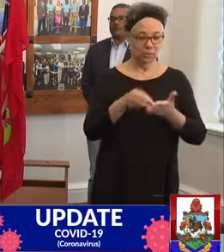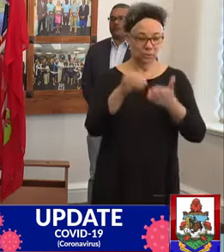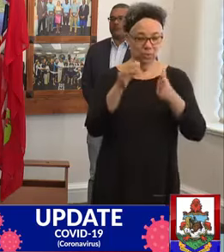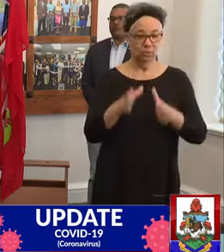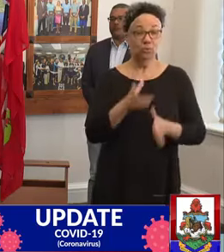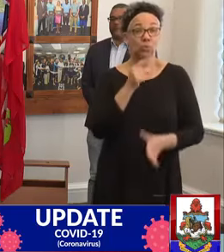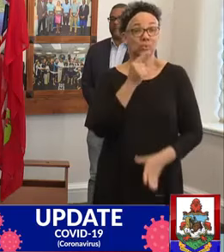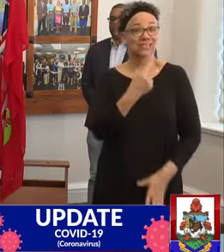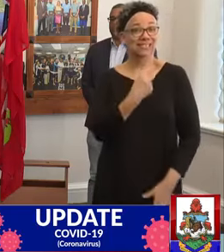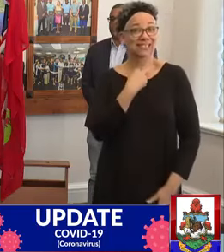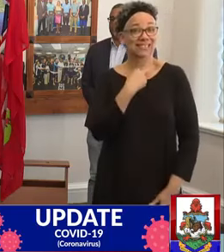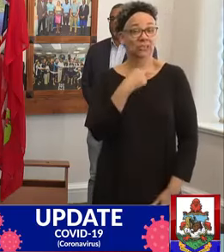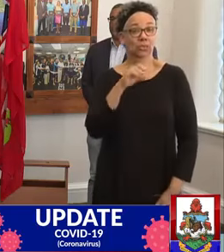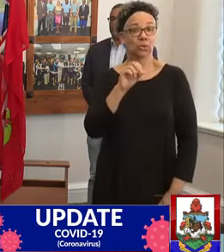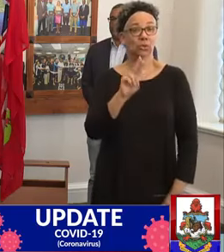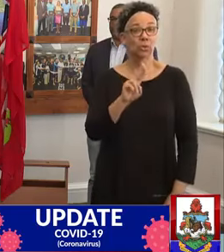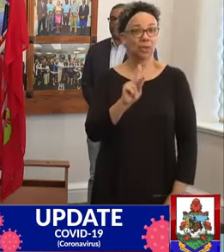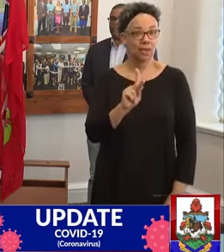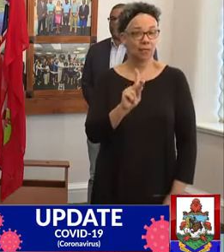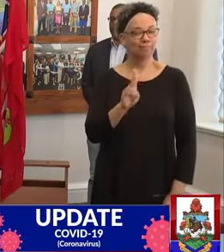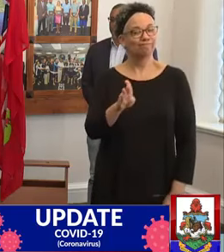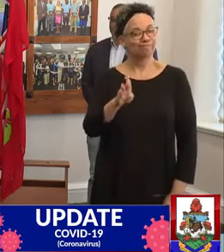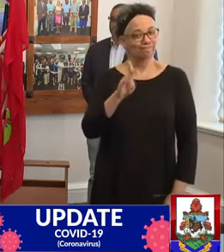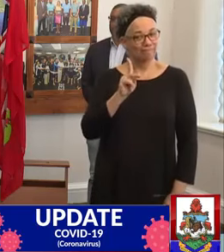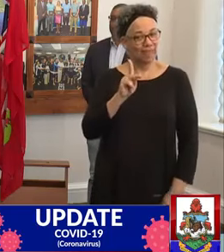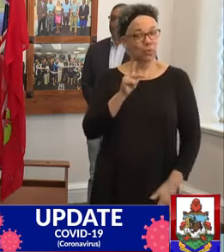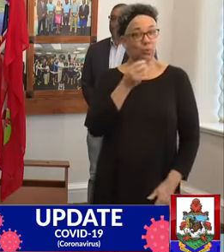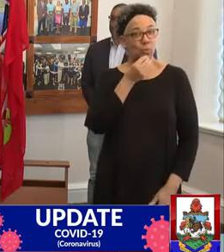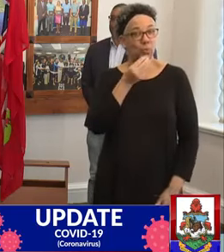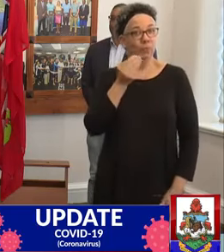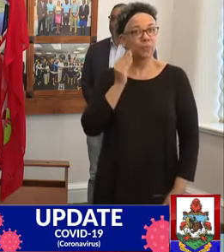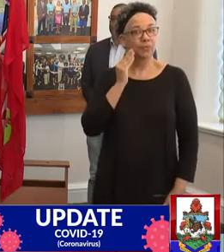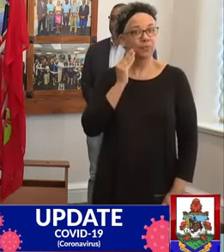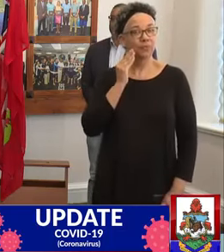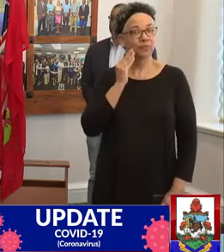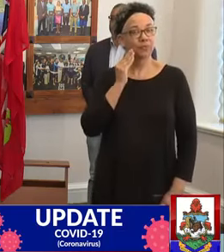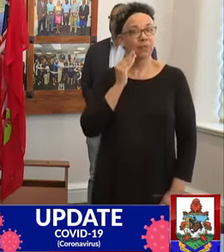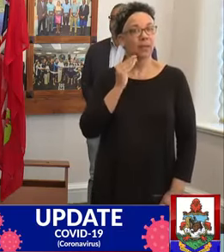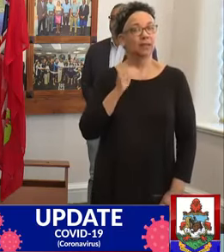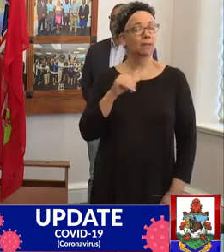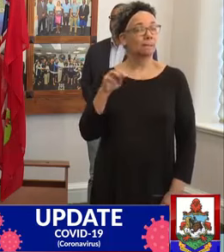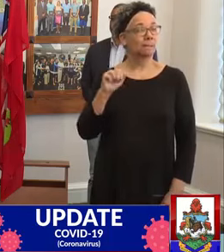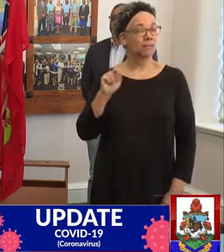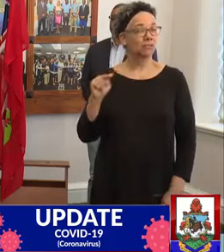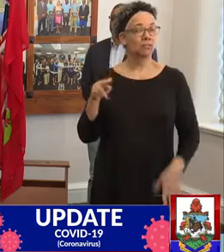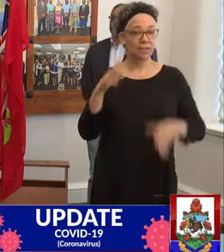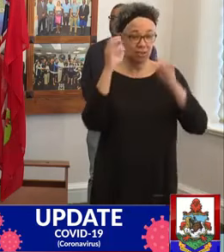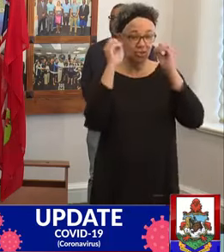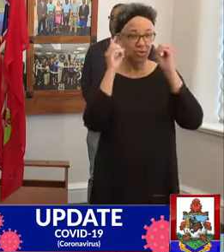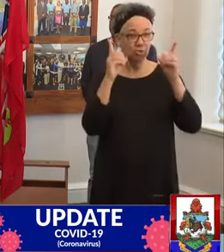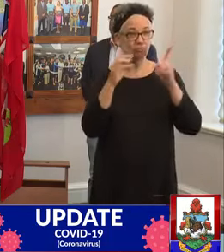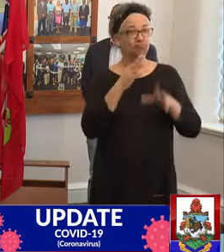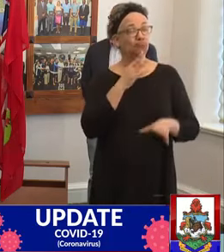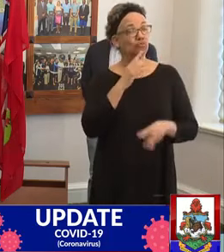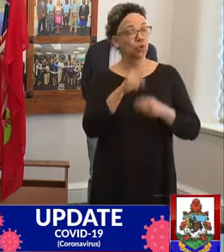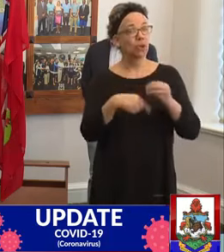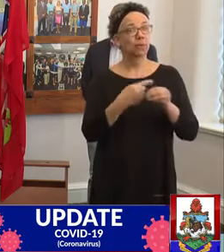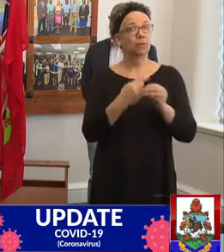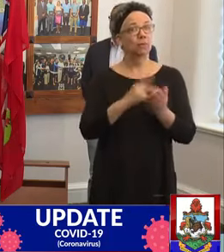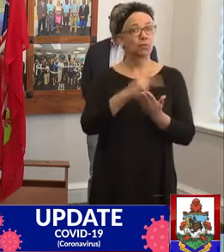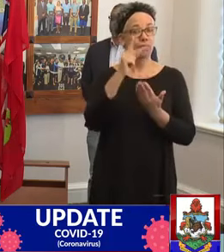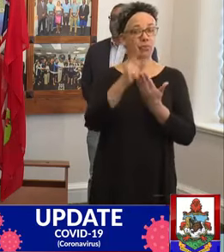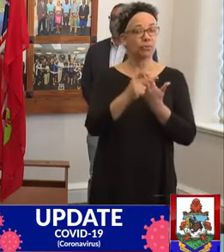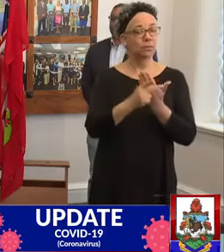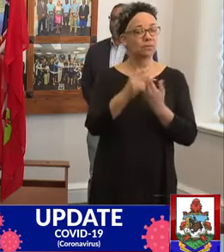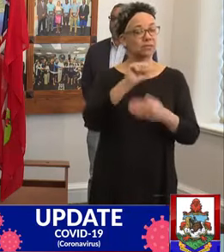United Kingdom back to Bermuda, and the Minister of Education will provide details on programs that have been put in place to